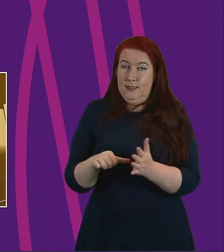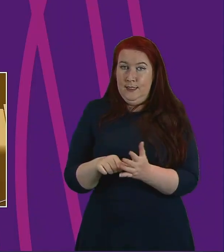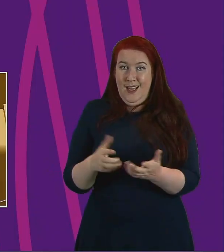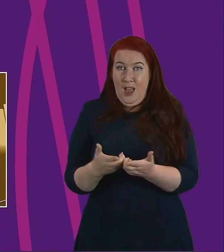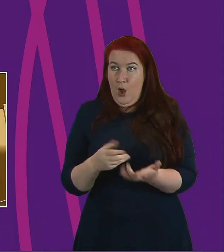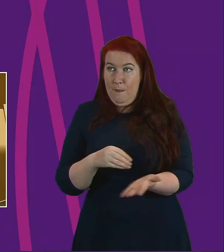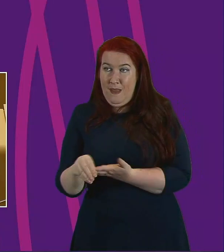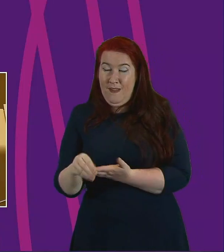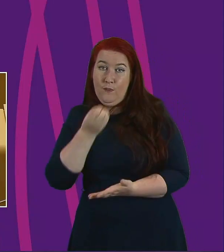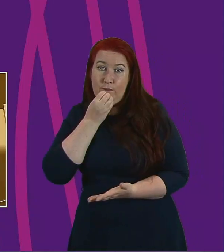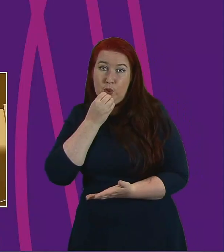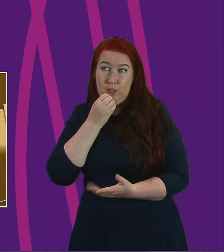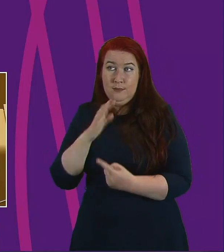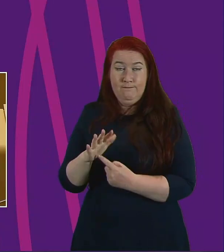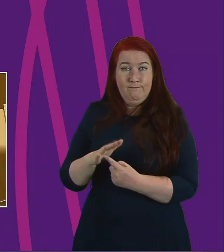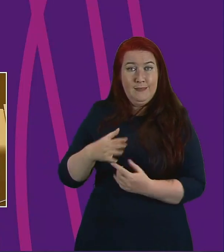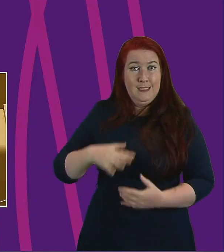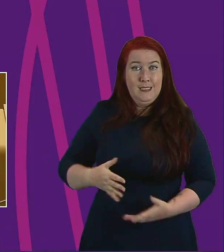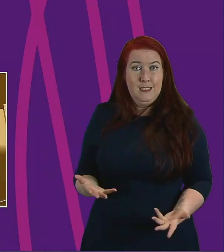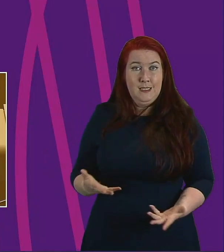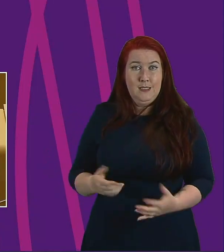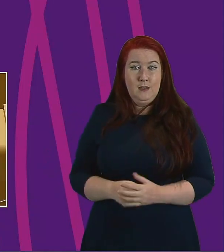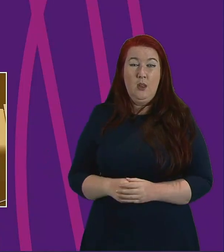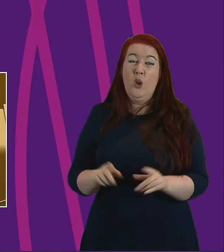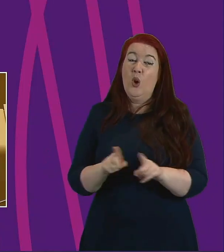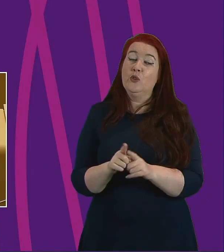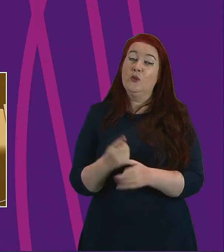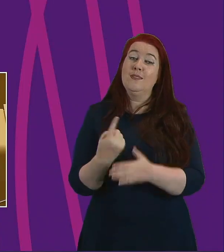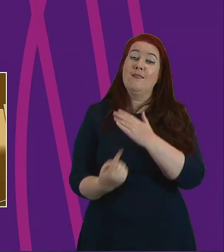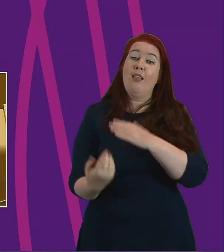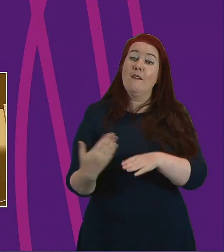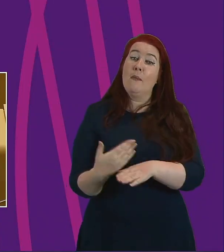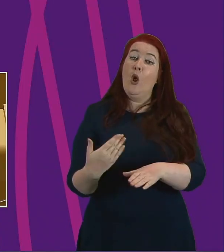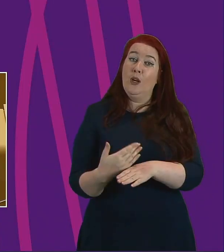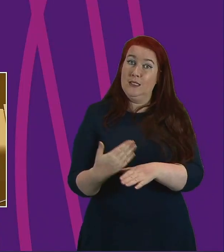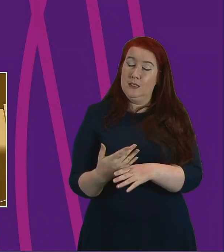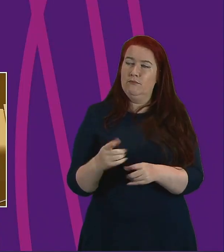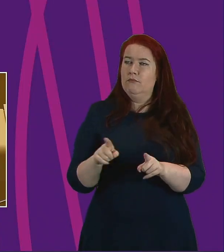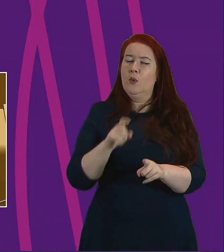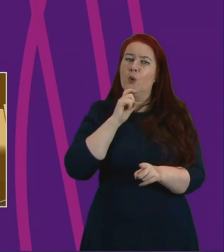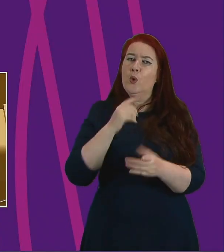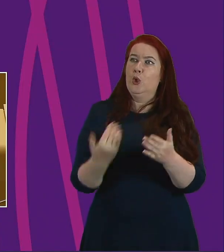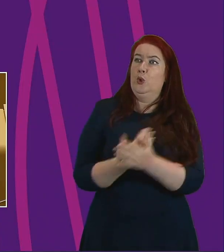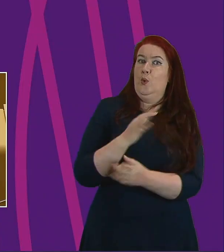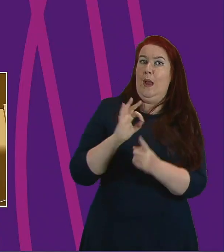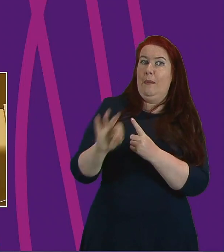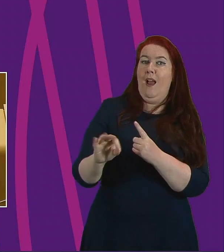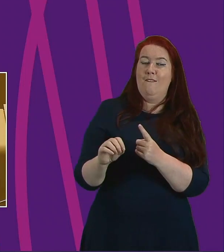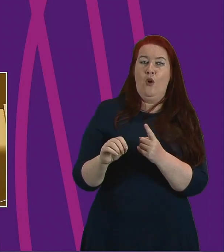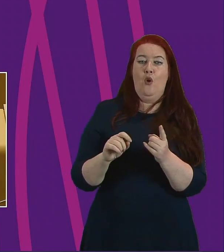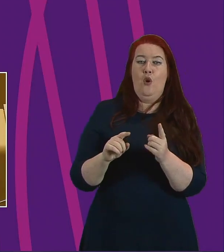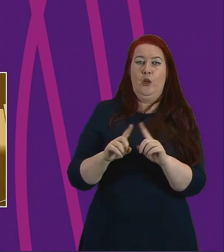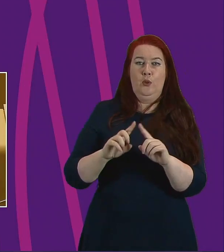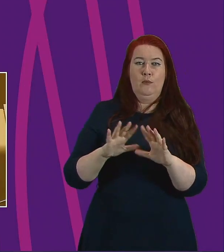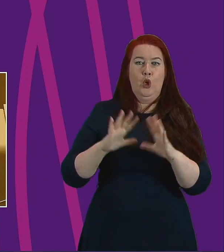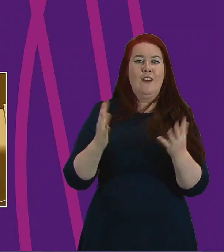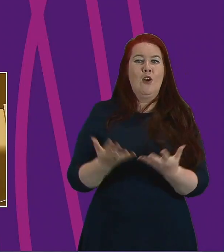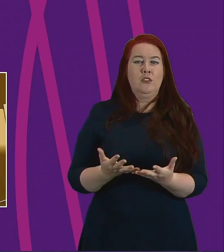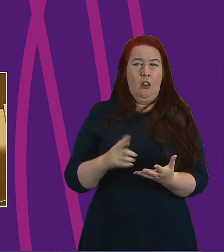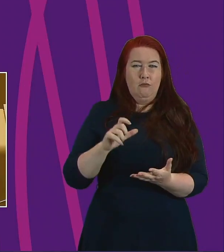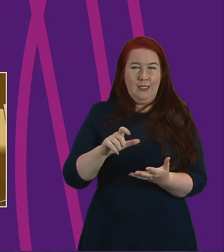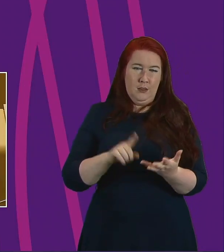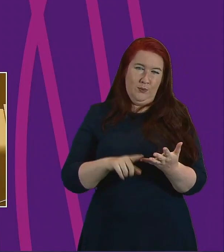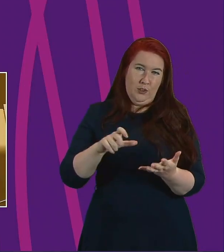We are already seeing increased numbers of self-employed and those newly applying for universal credit and others experiencing unseen